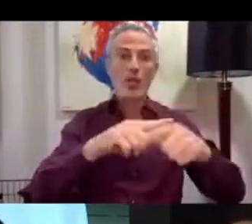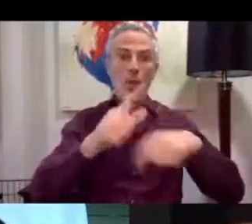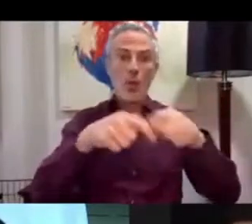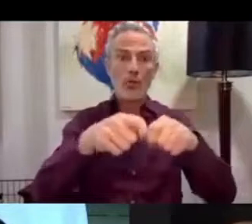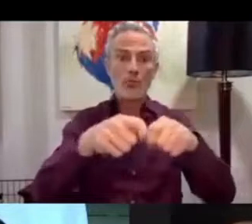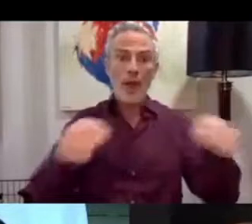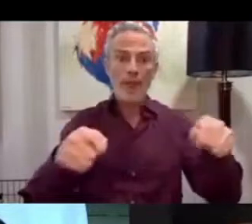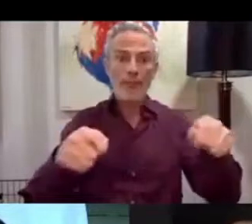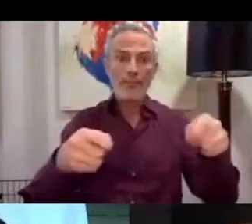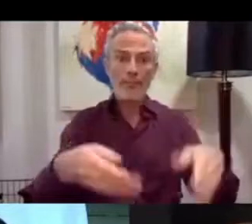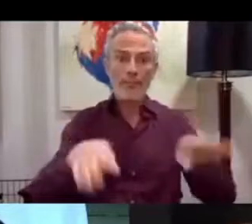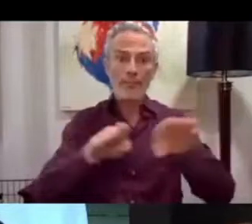it turned out okay.